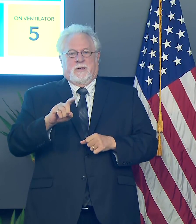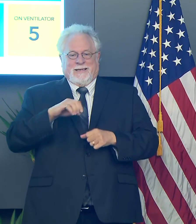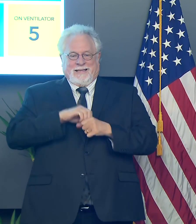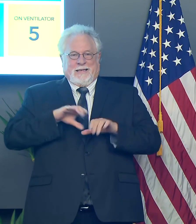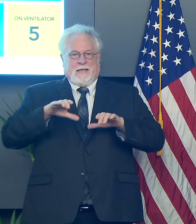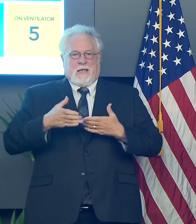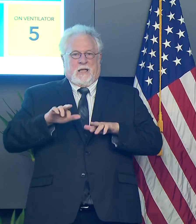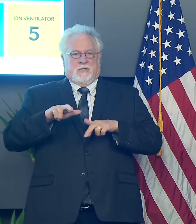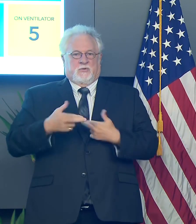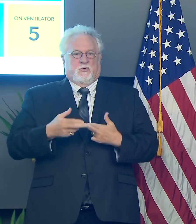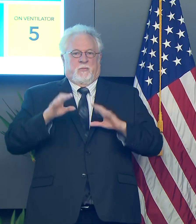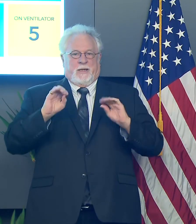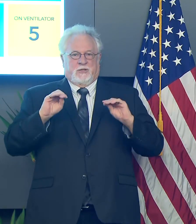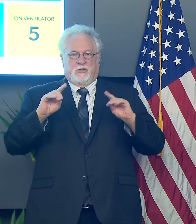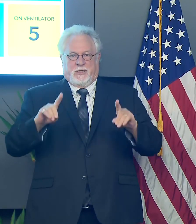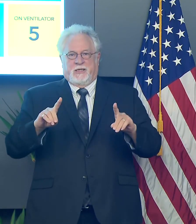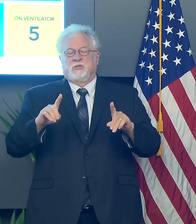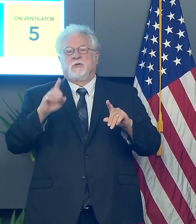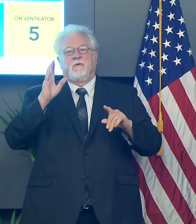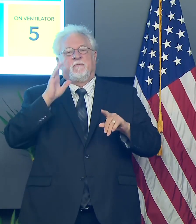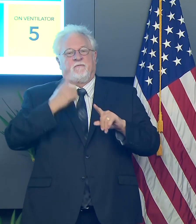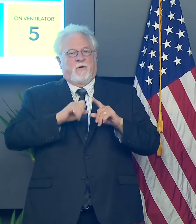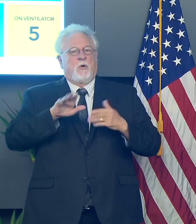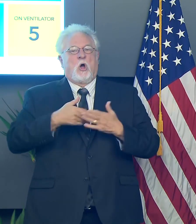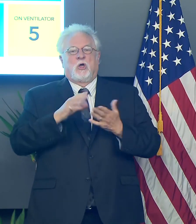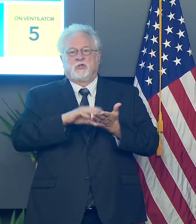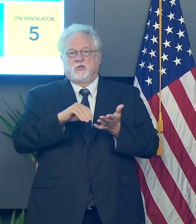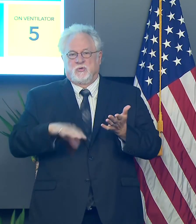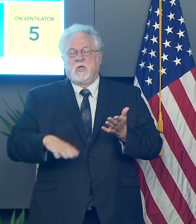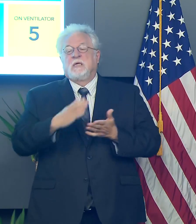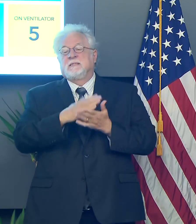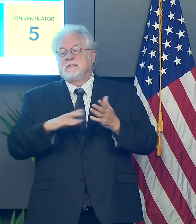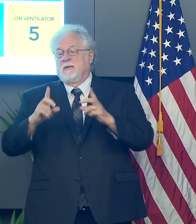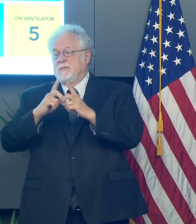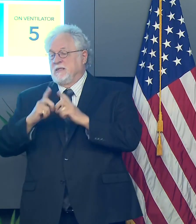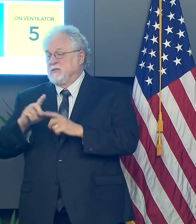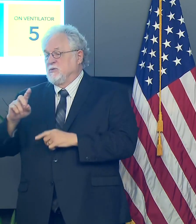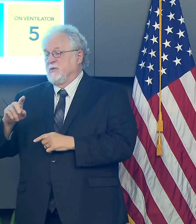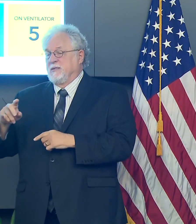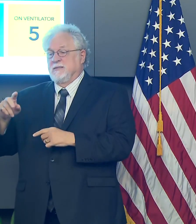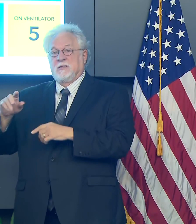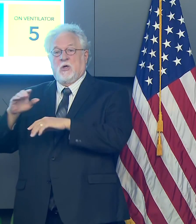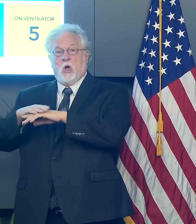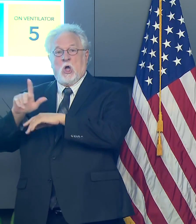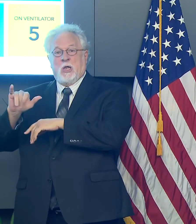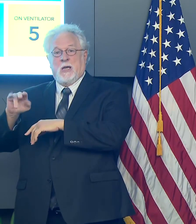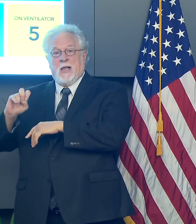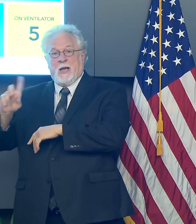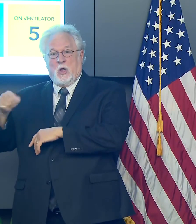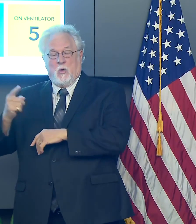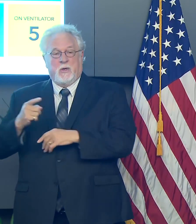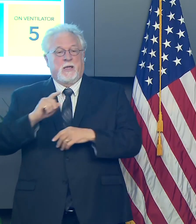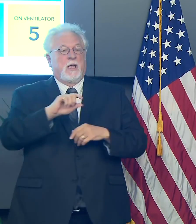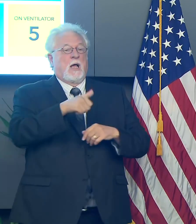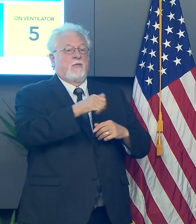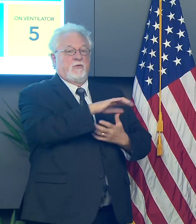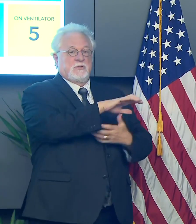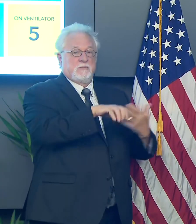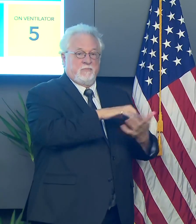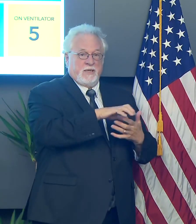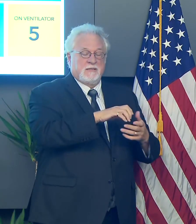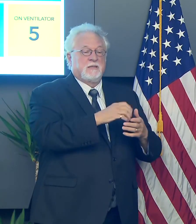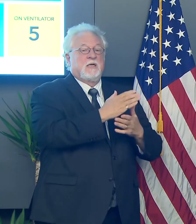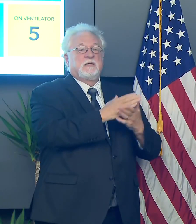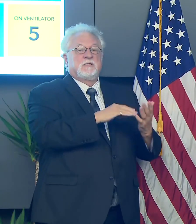in the classroom, um, by all students. Uh, some districts are virtual only. Others are hybrid, uh, where some students,